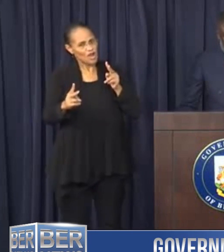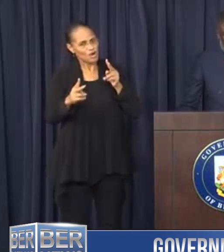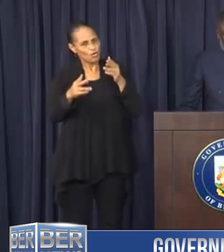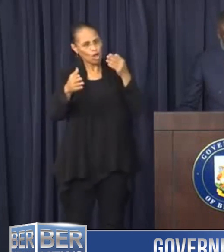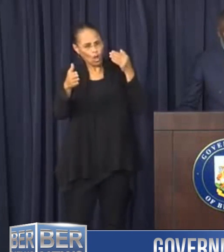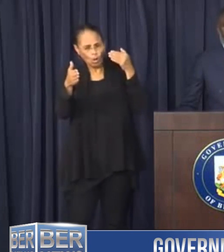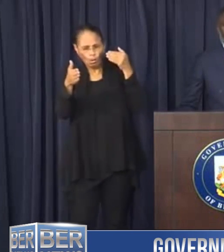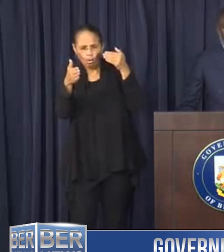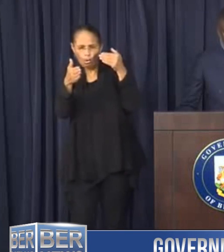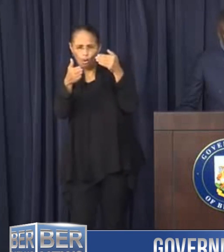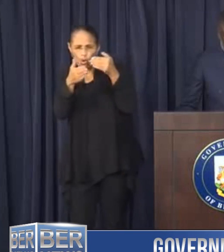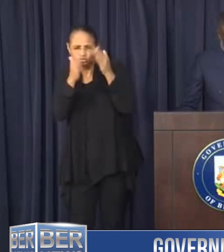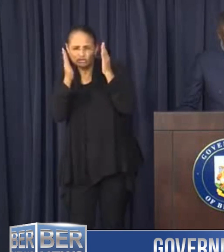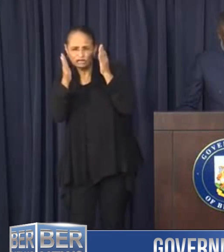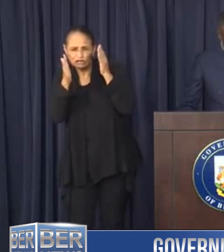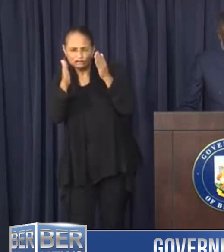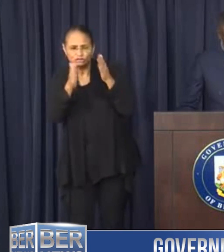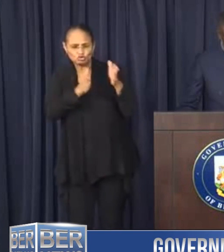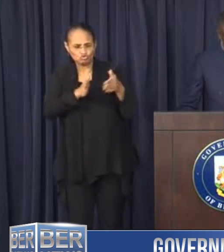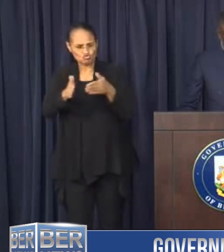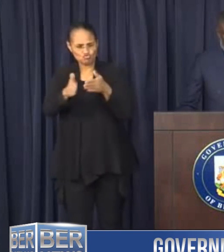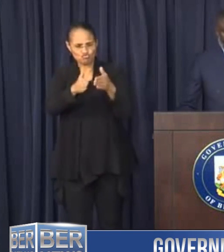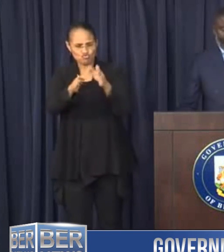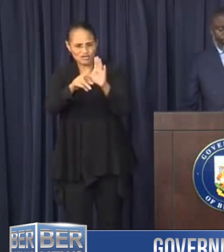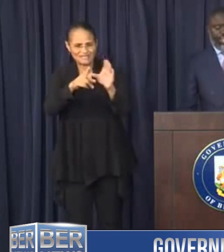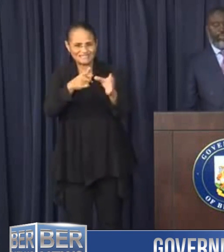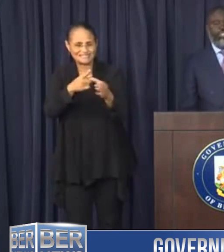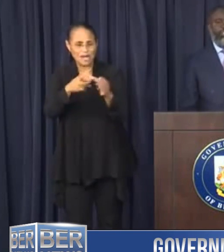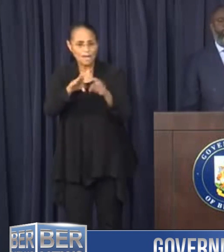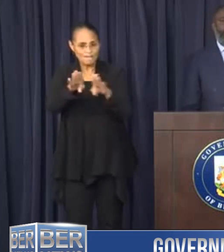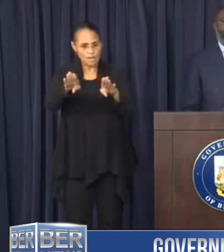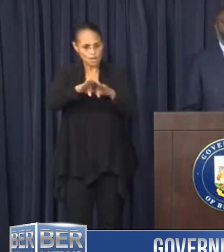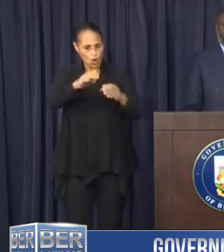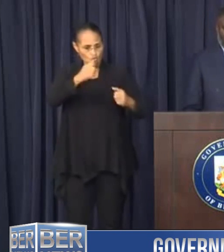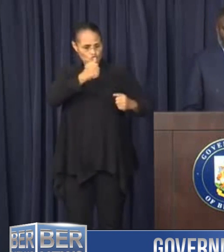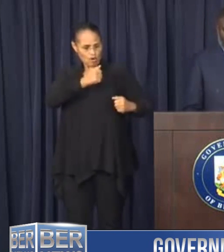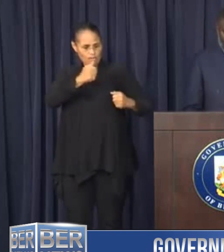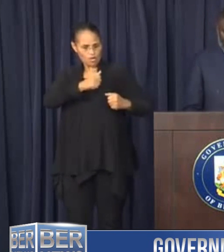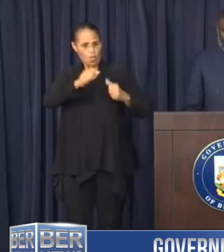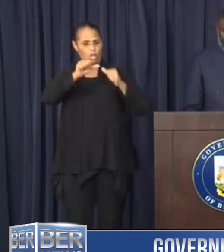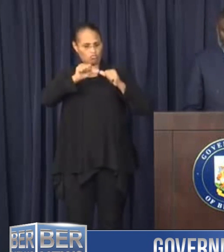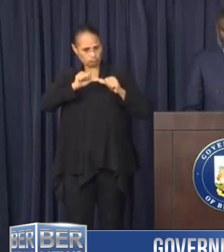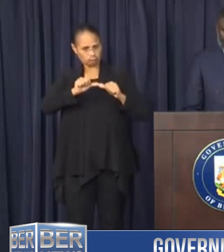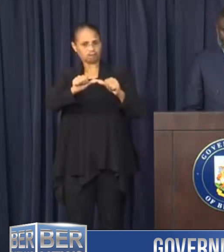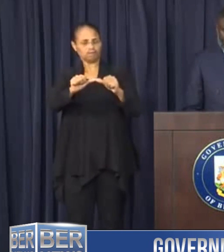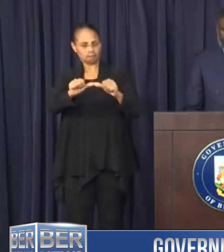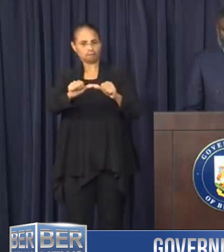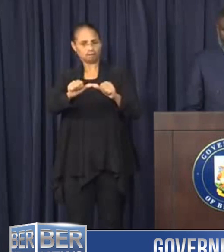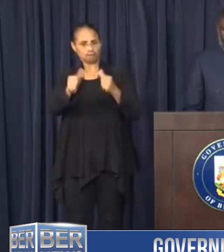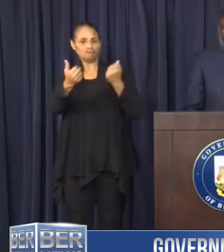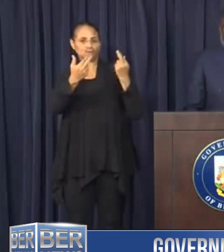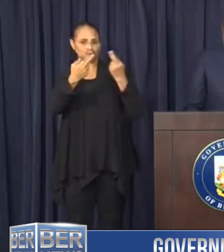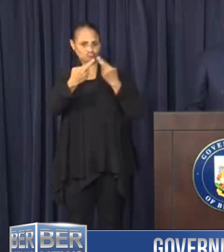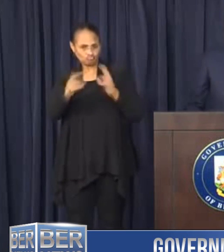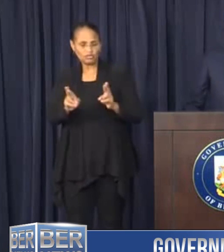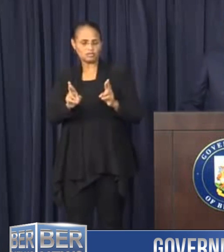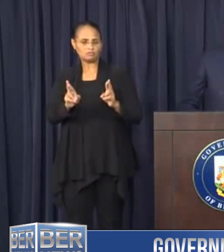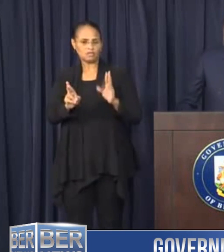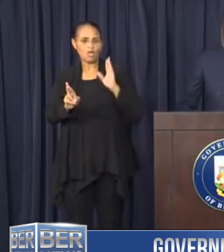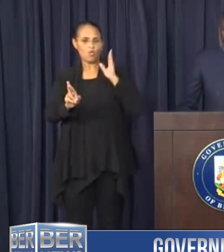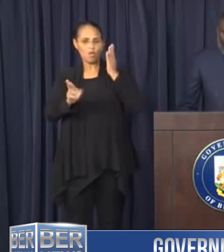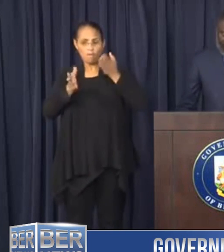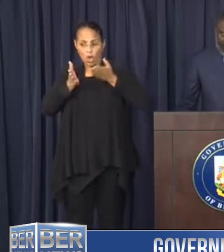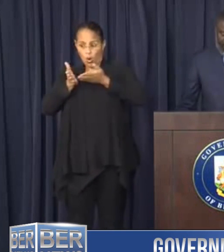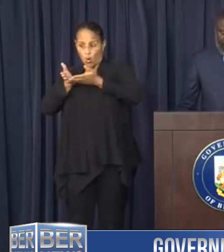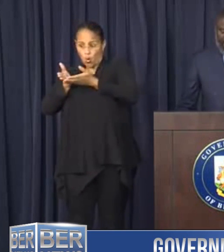close attention to the road conditions. The Bermuda Regiment remains embodied. There will be crews